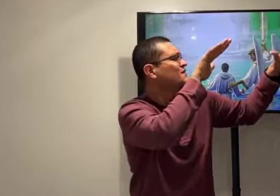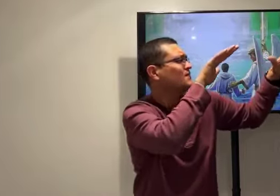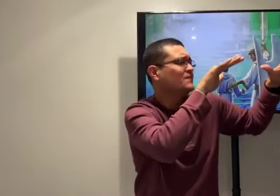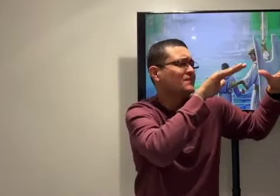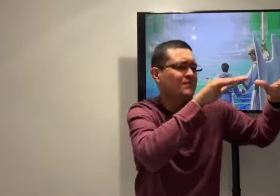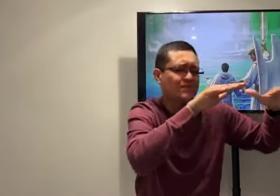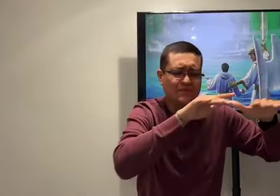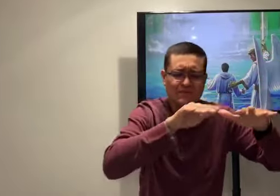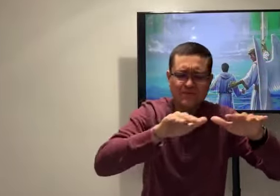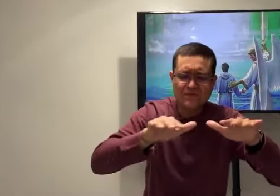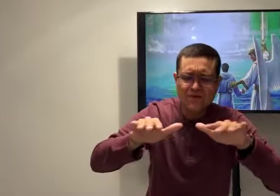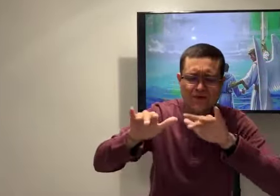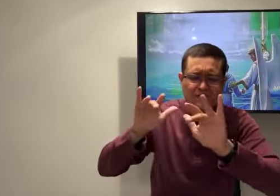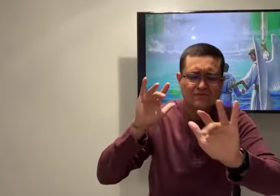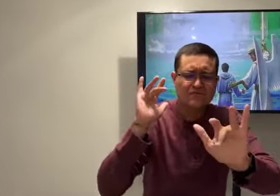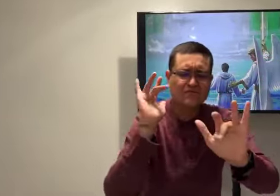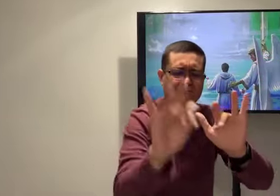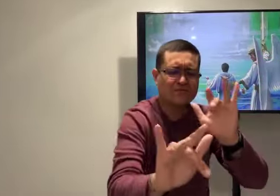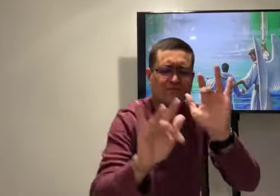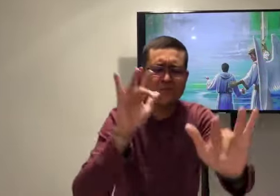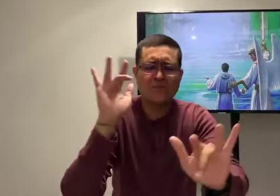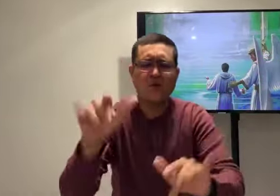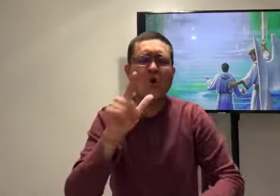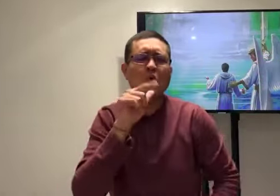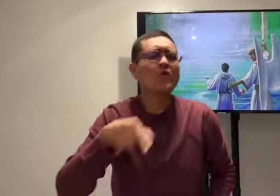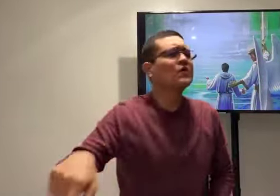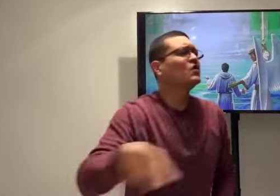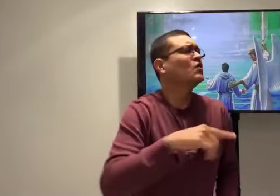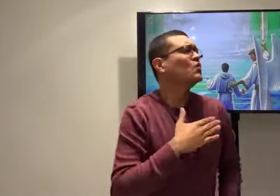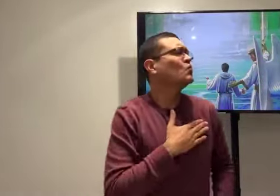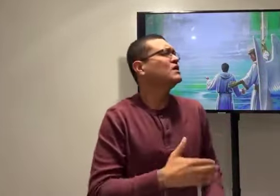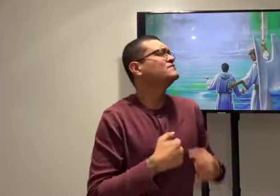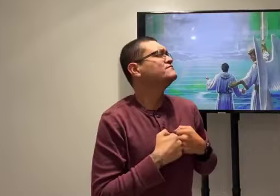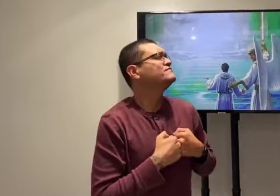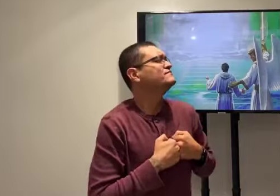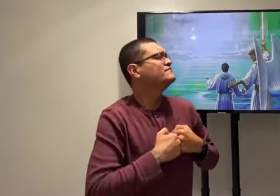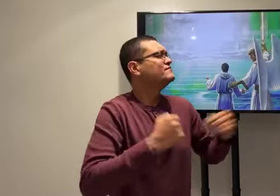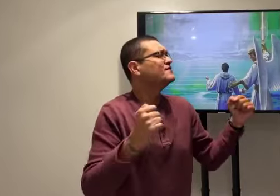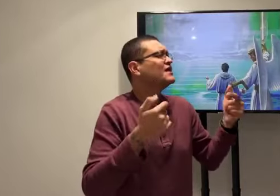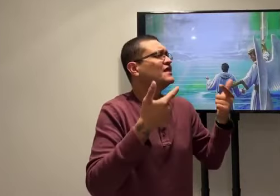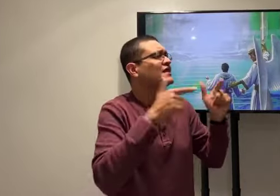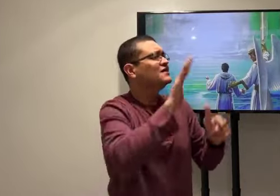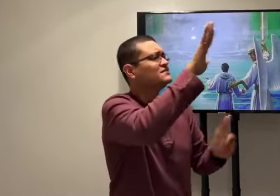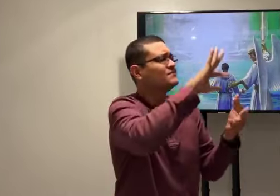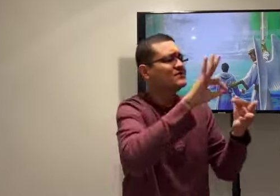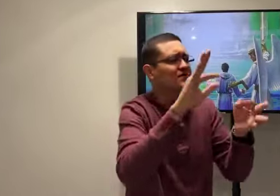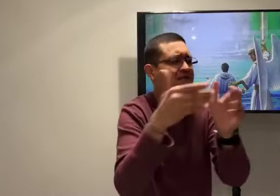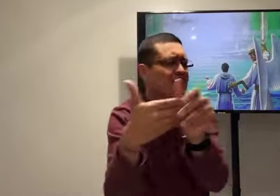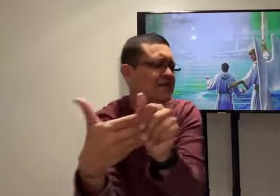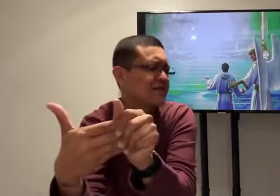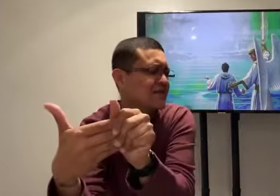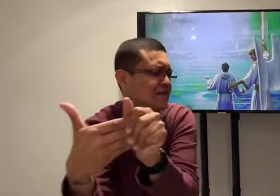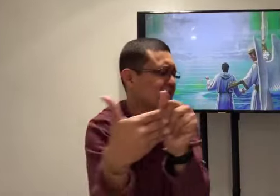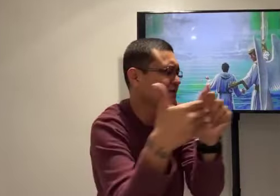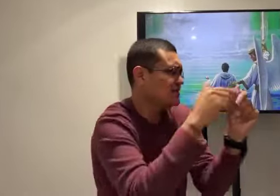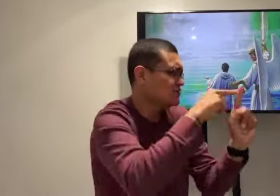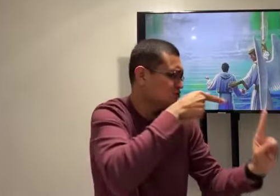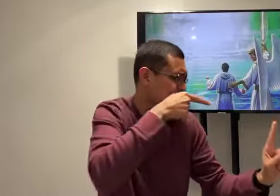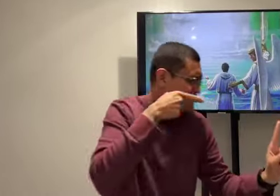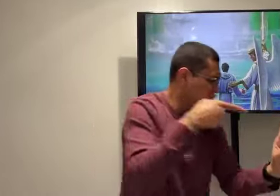Your one spirit, God. Come down. And touch whoever has an open heart. That wants to believe in